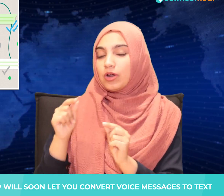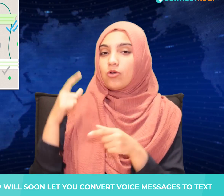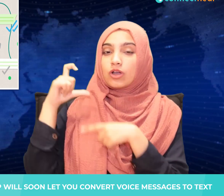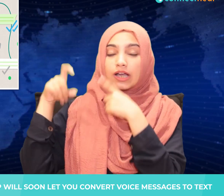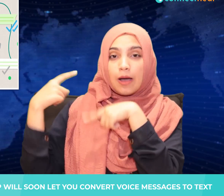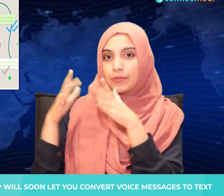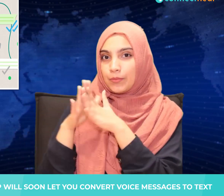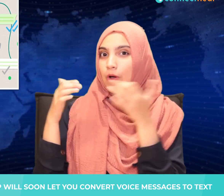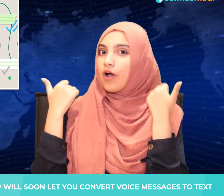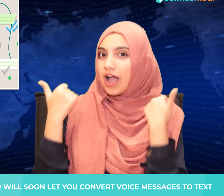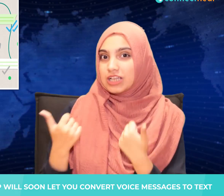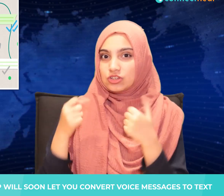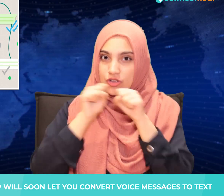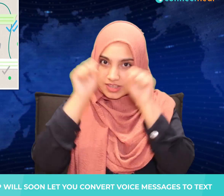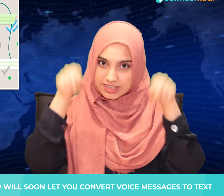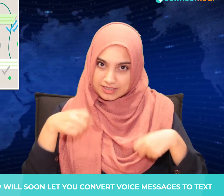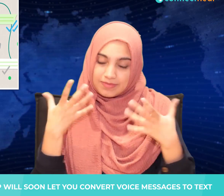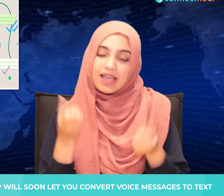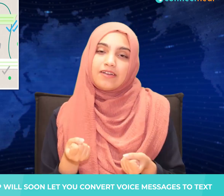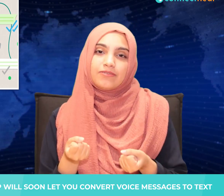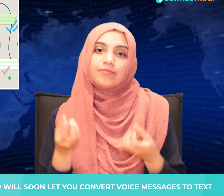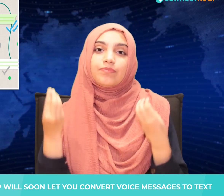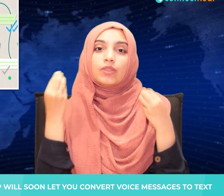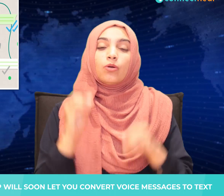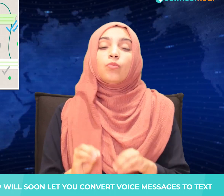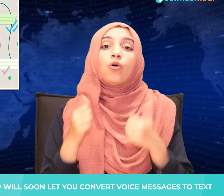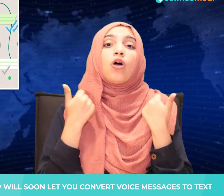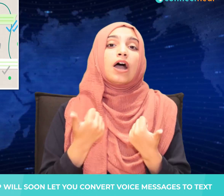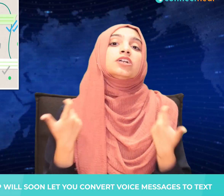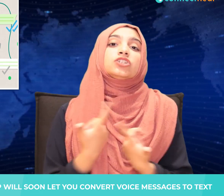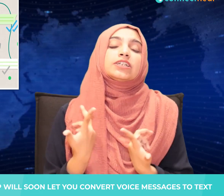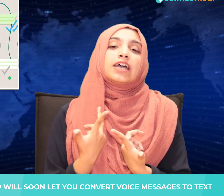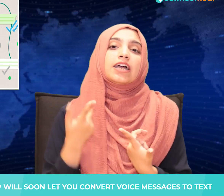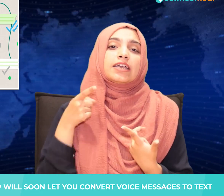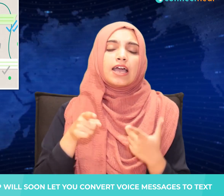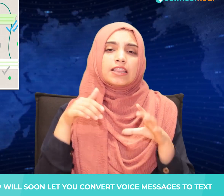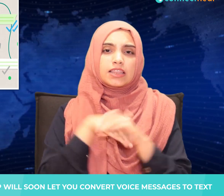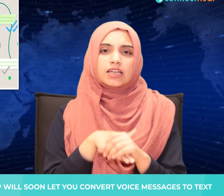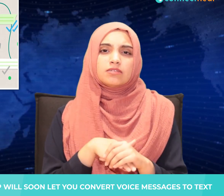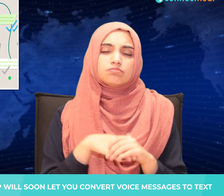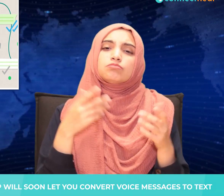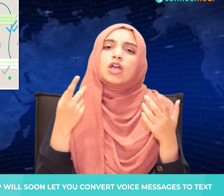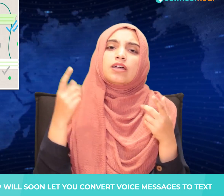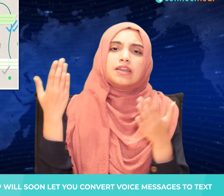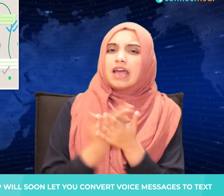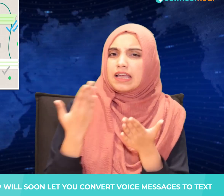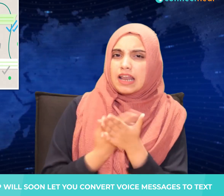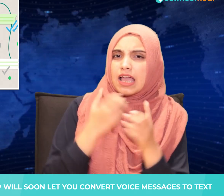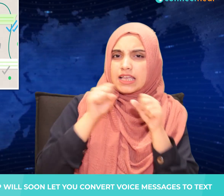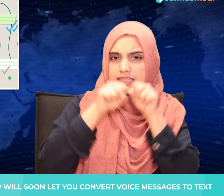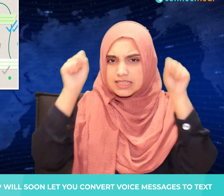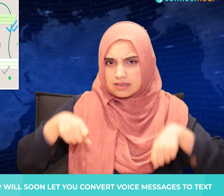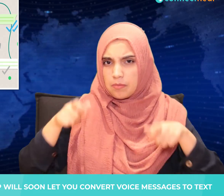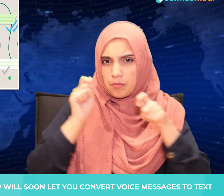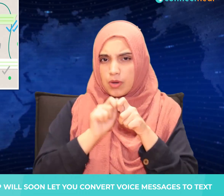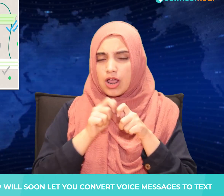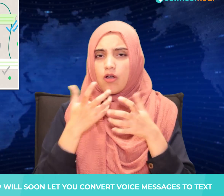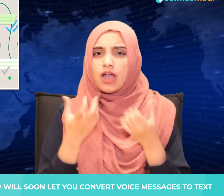more recently the renowned wa beta info has spotted another upcoming